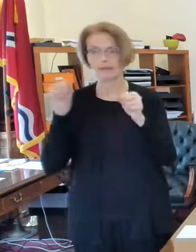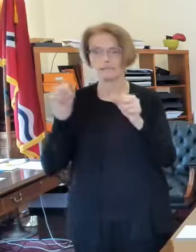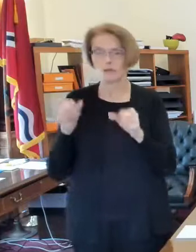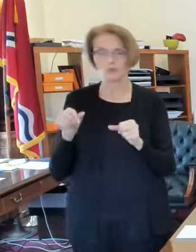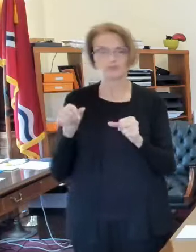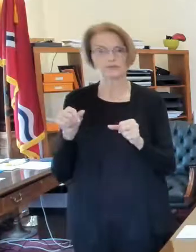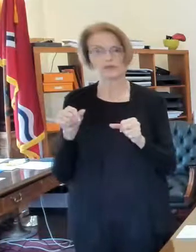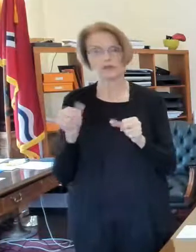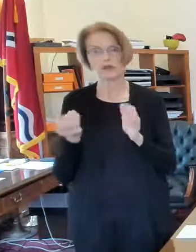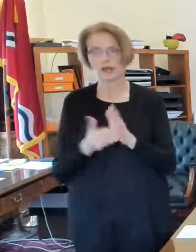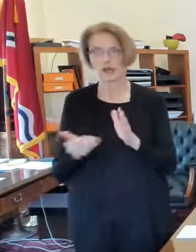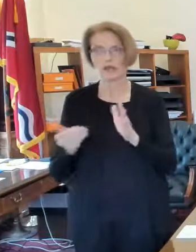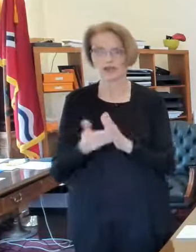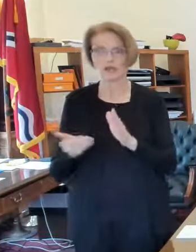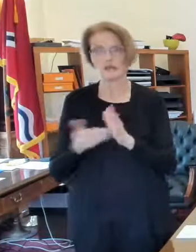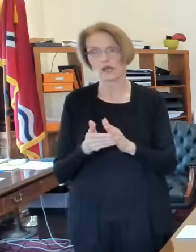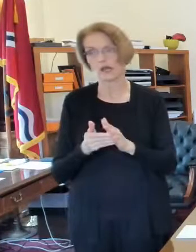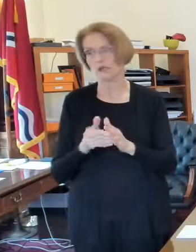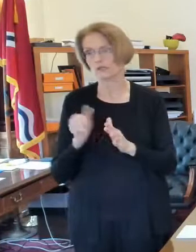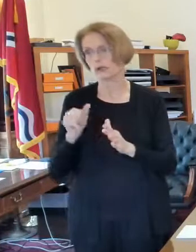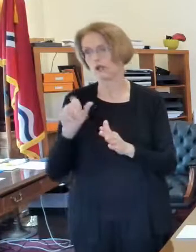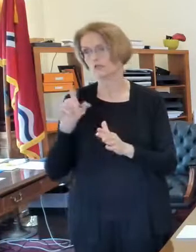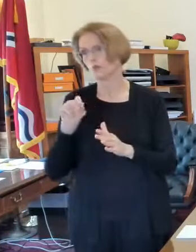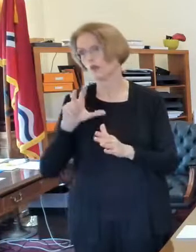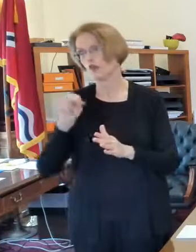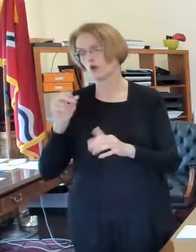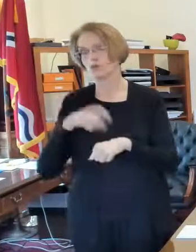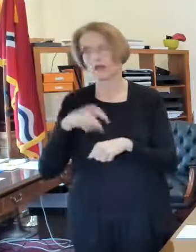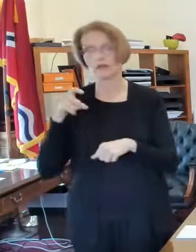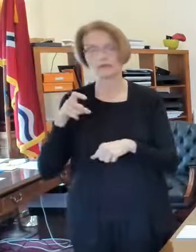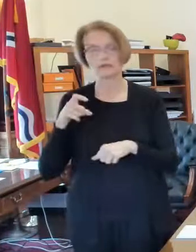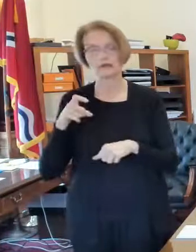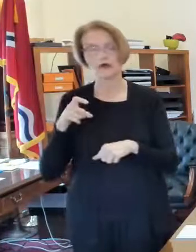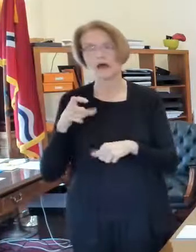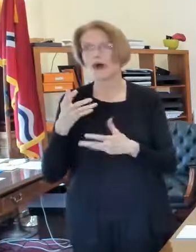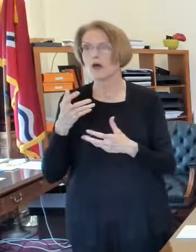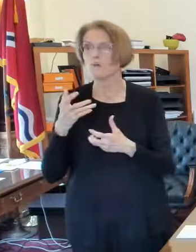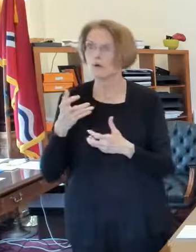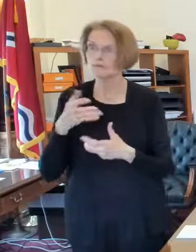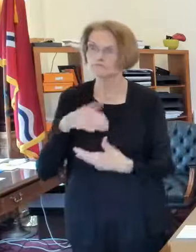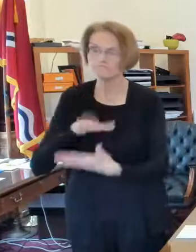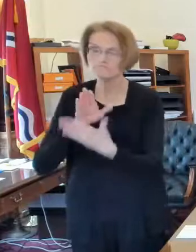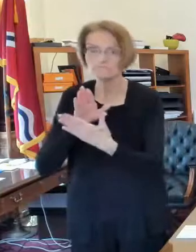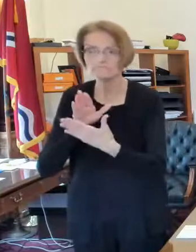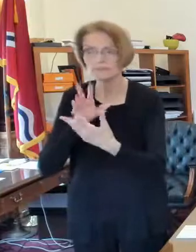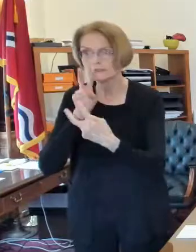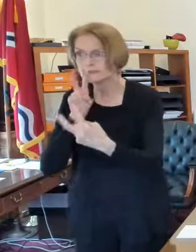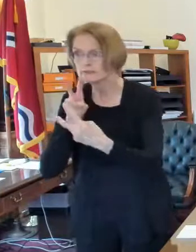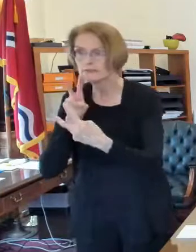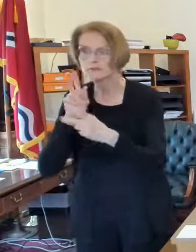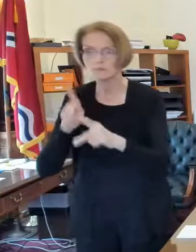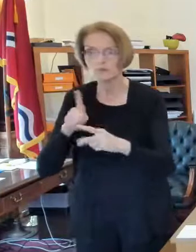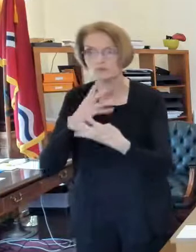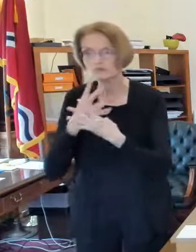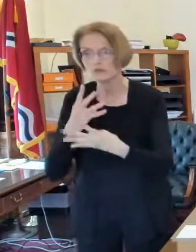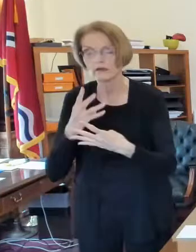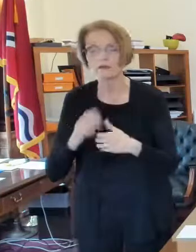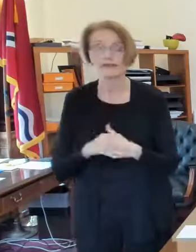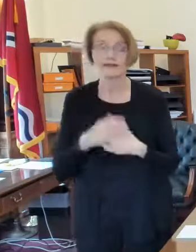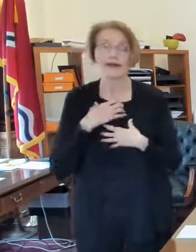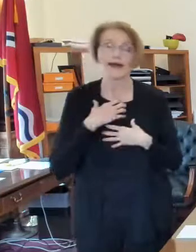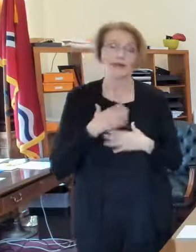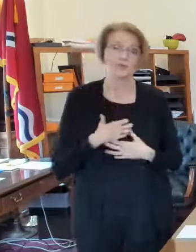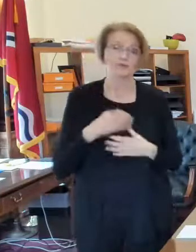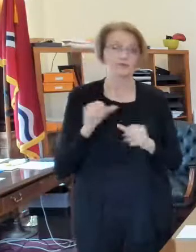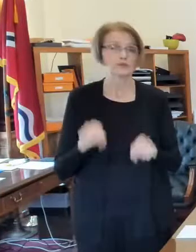repeatedly 10 times 20 times 30 times you know that they want those in-person jail visits and and i wish we